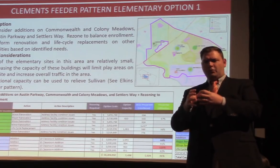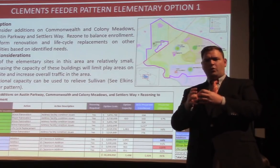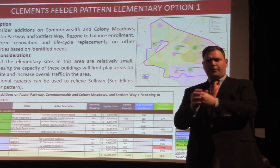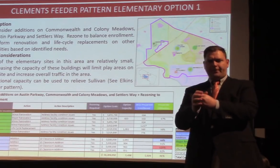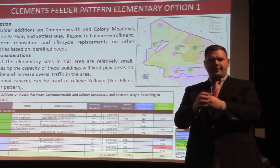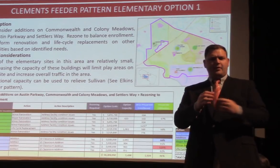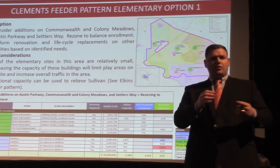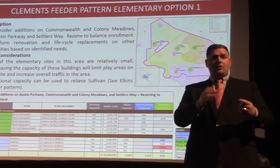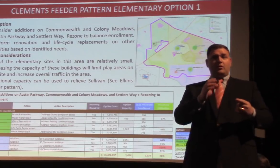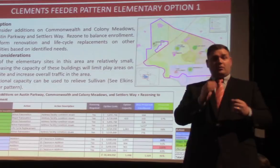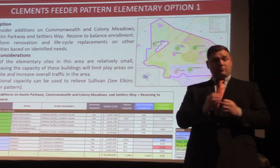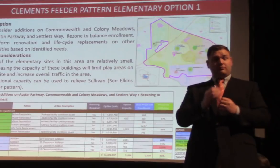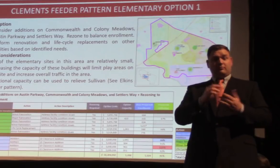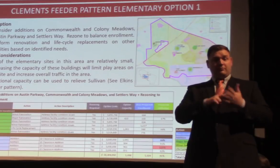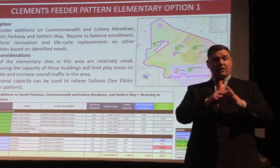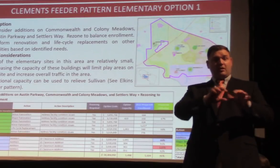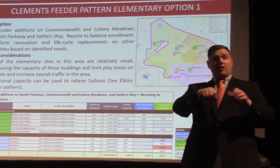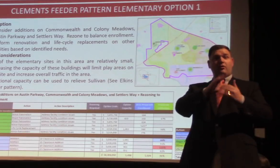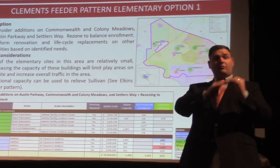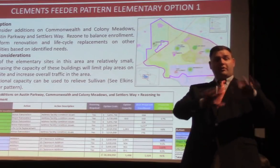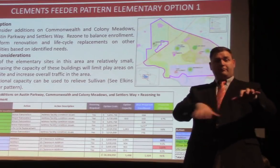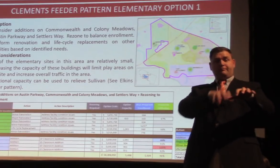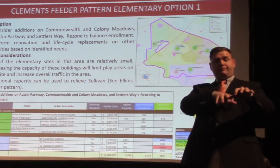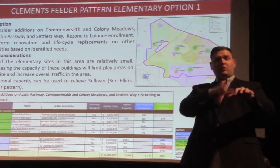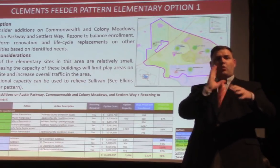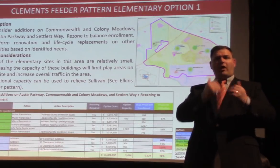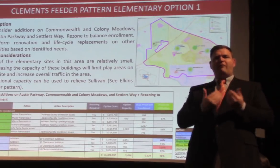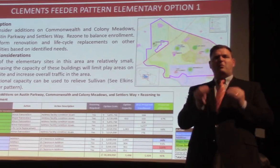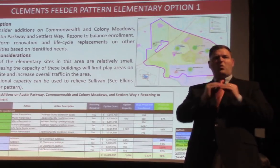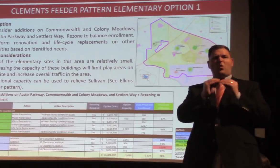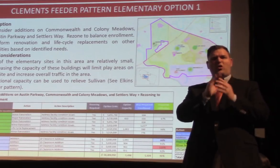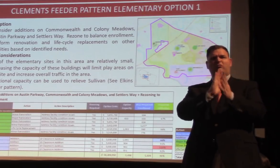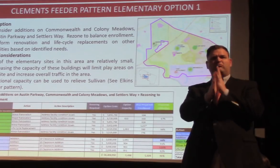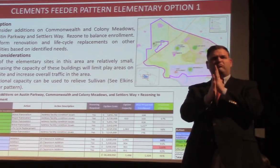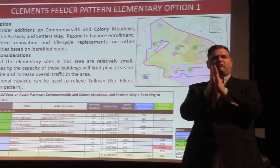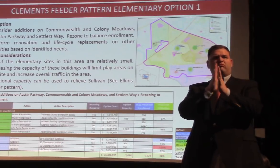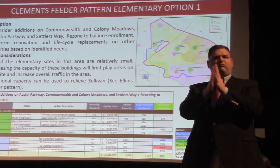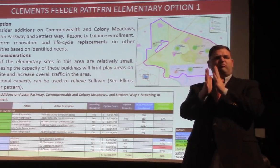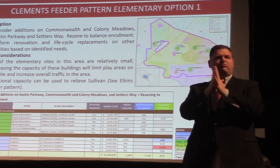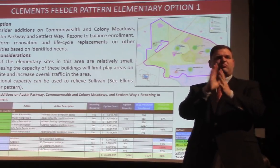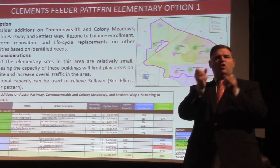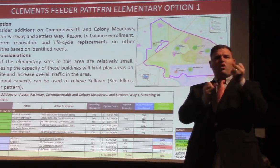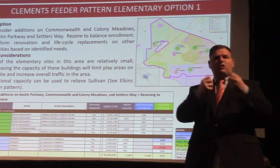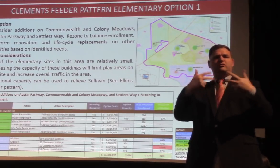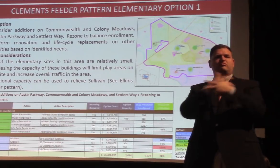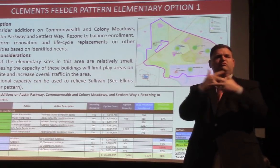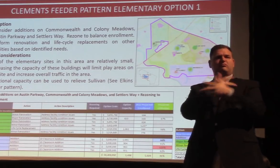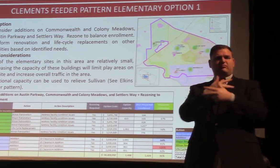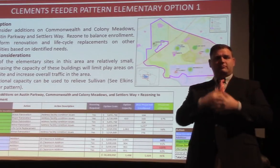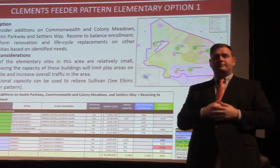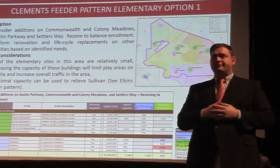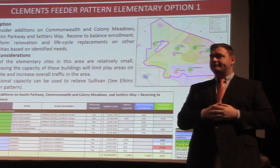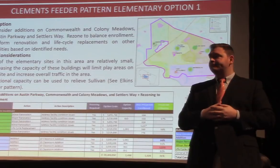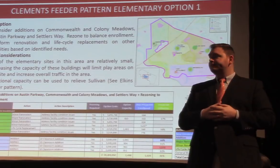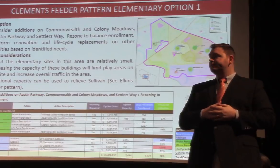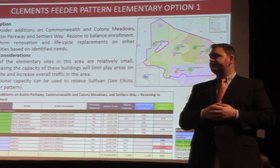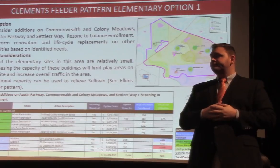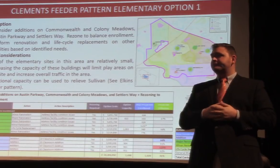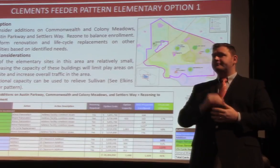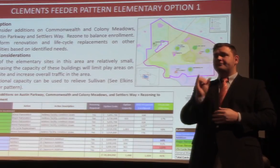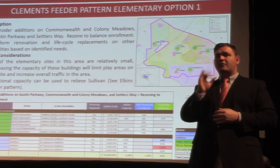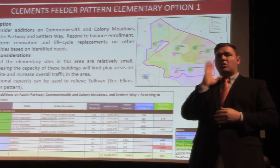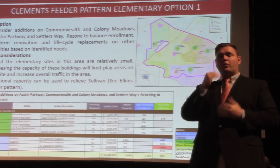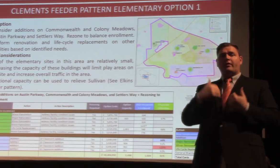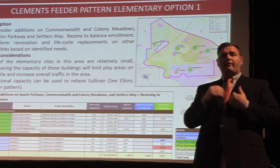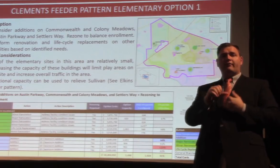area. One other consideration here is, again, we will have some excess capacity at some of these schools once we have additions